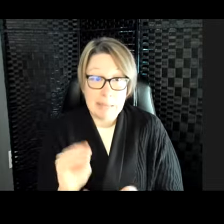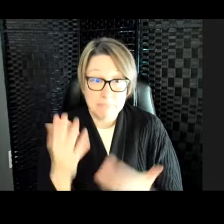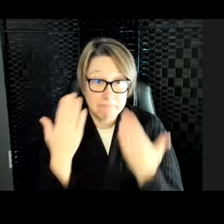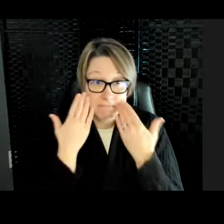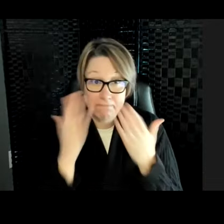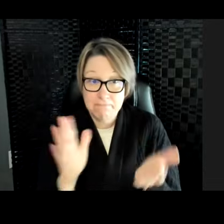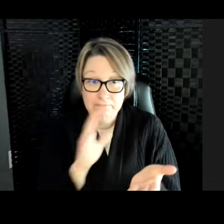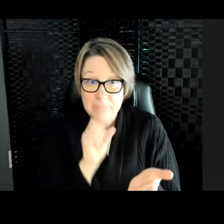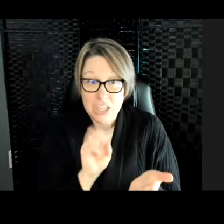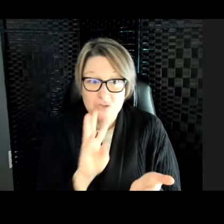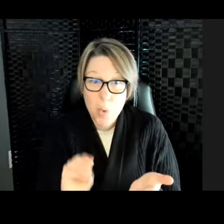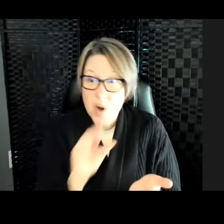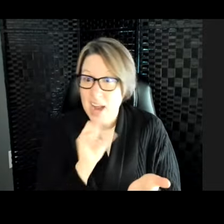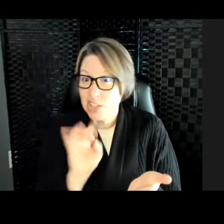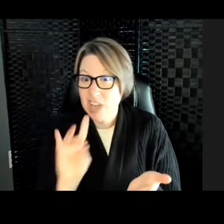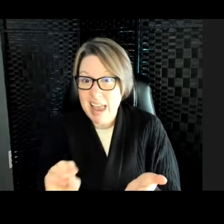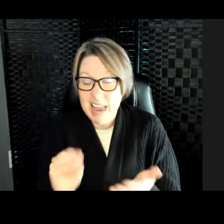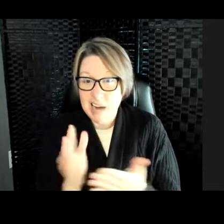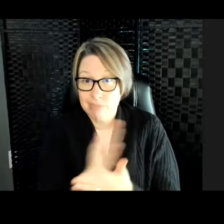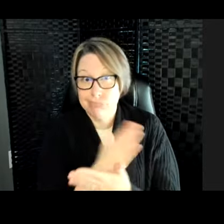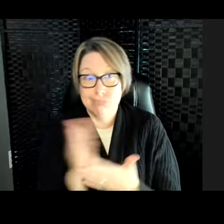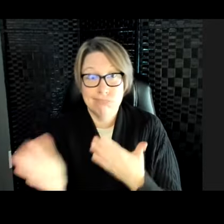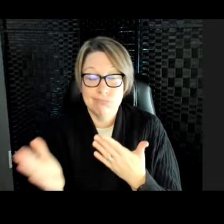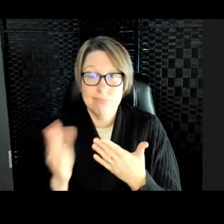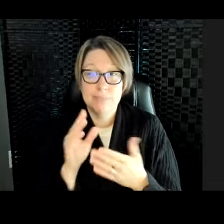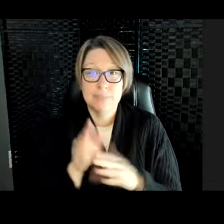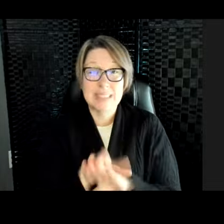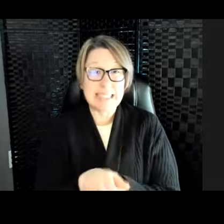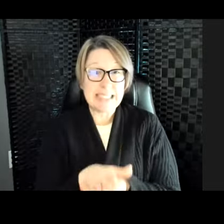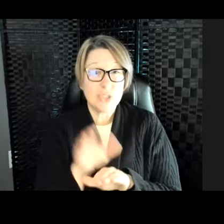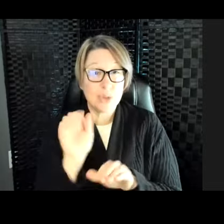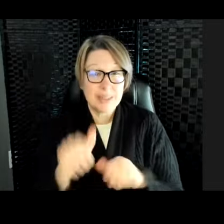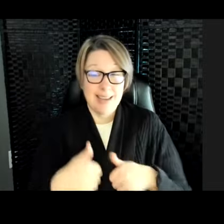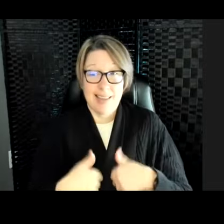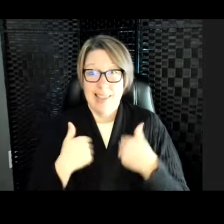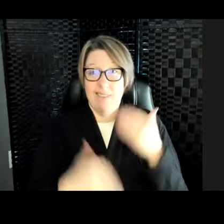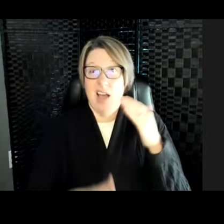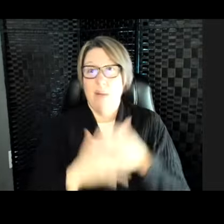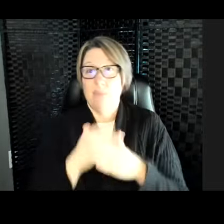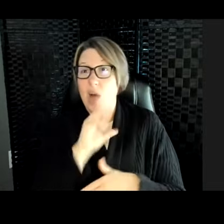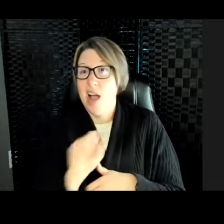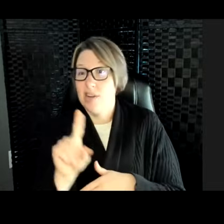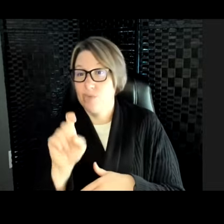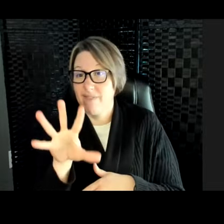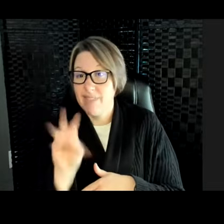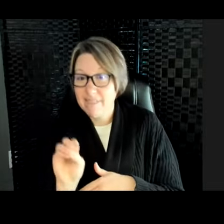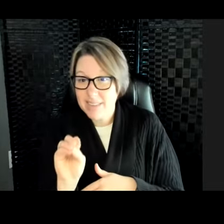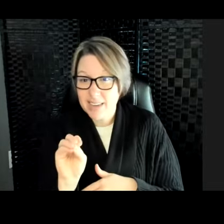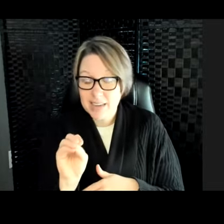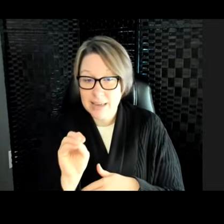sea turtles can live a really long time. They can live to, like, 150. So, we don't really know how old she is. Oh, you guys get a